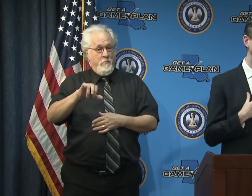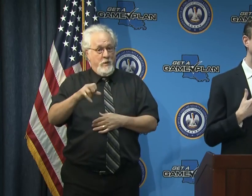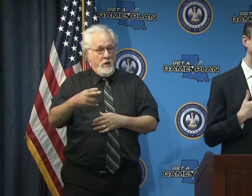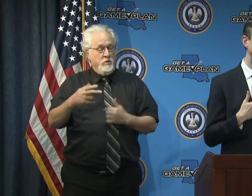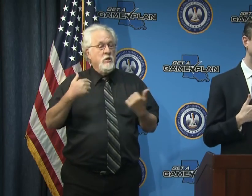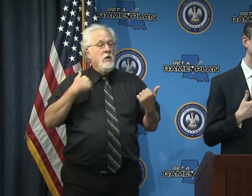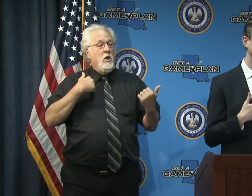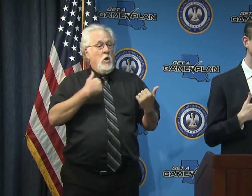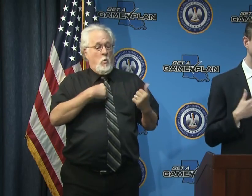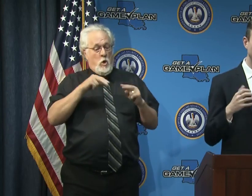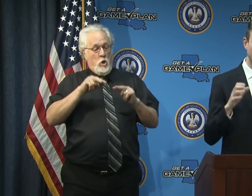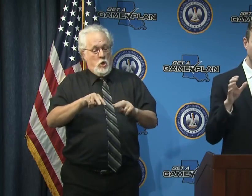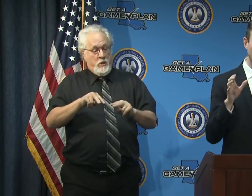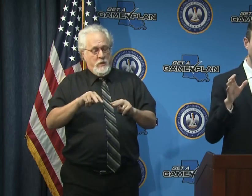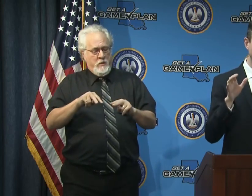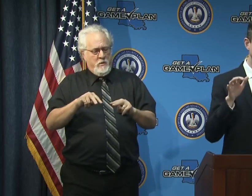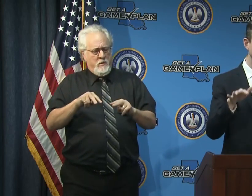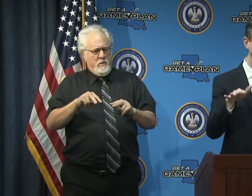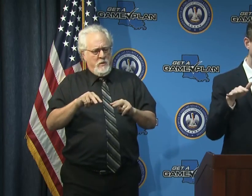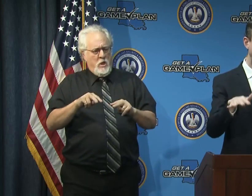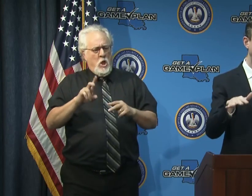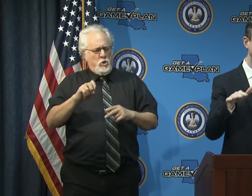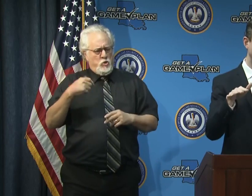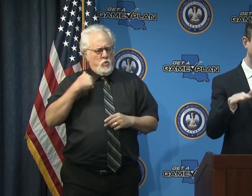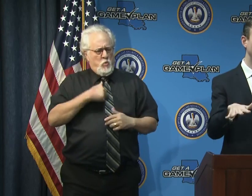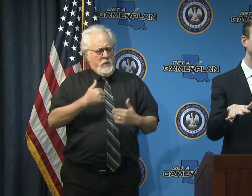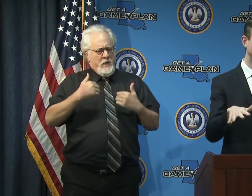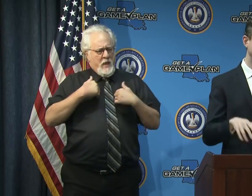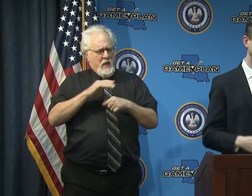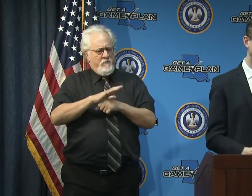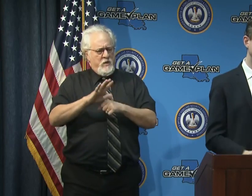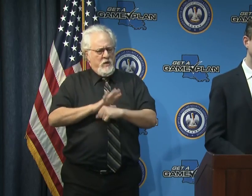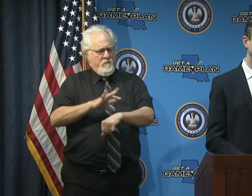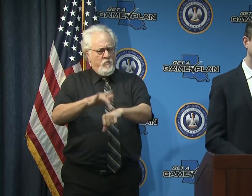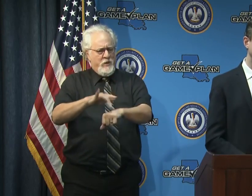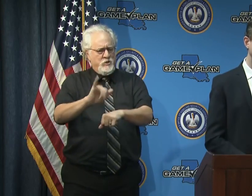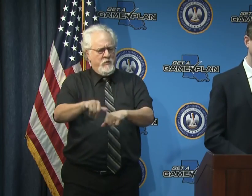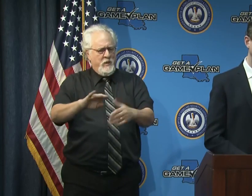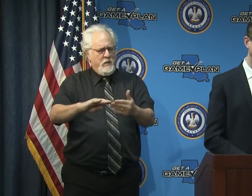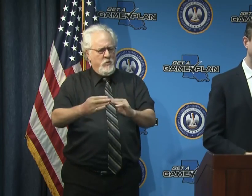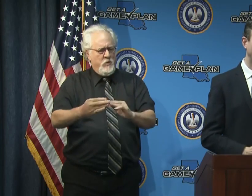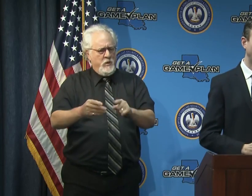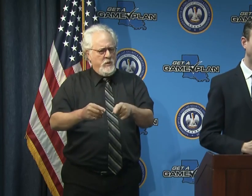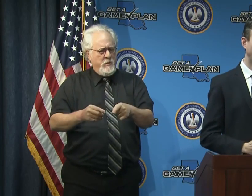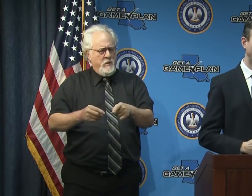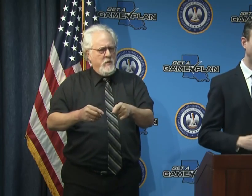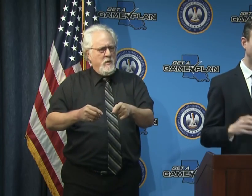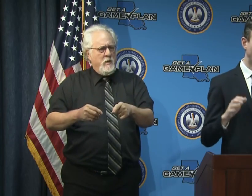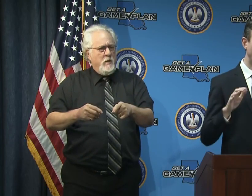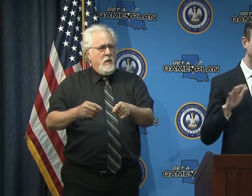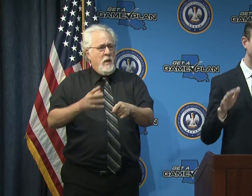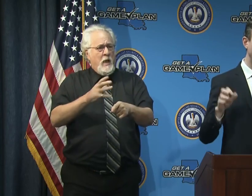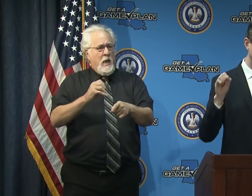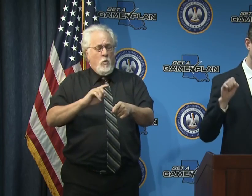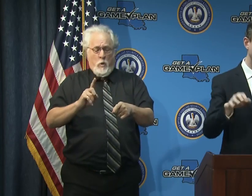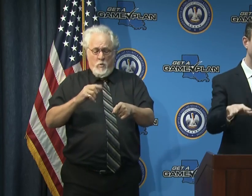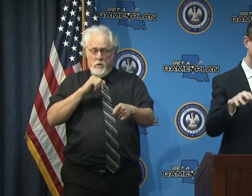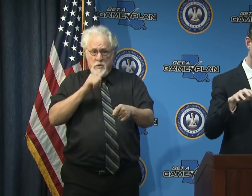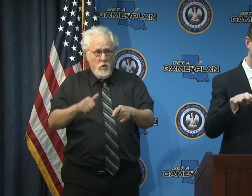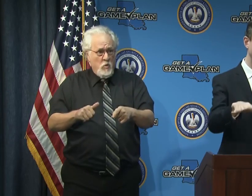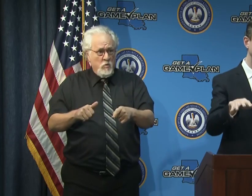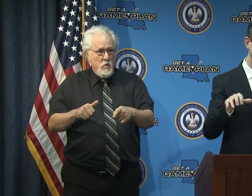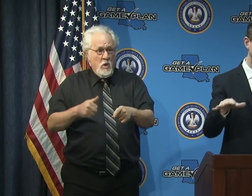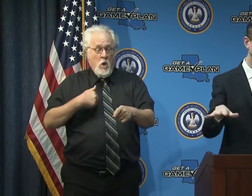data internally to understand do we have enough reach into that community uh and and where we don't